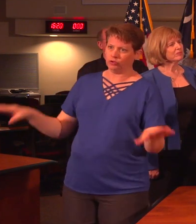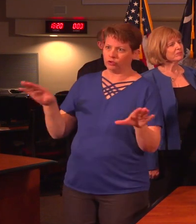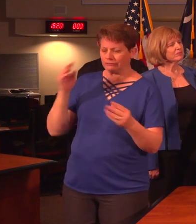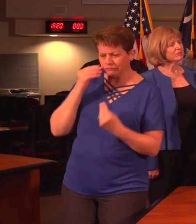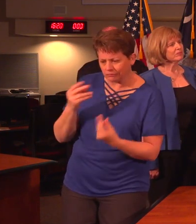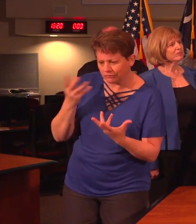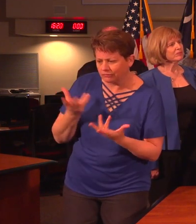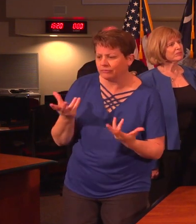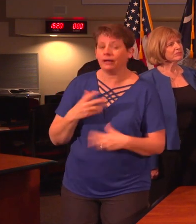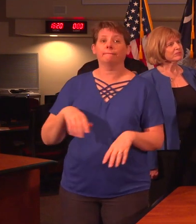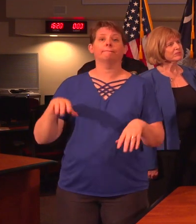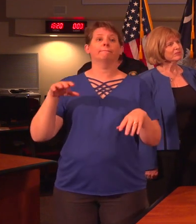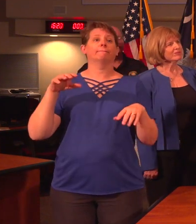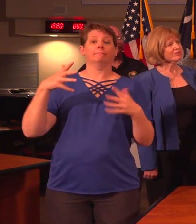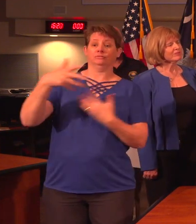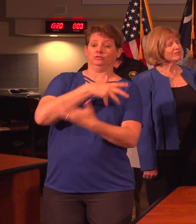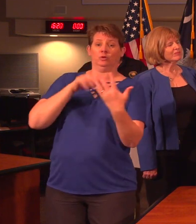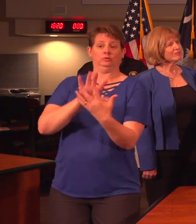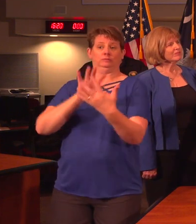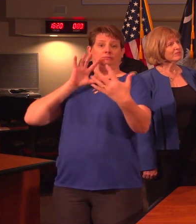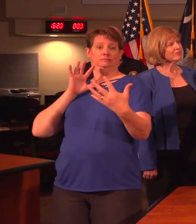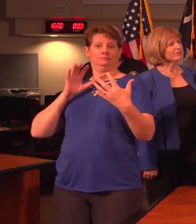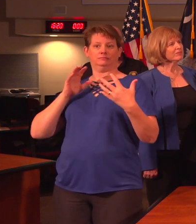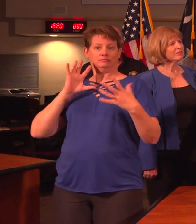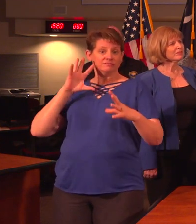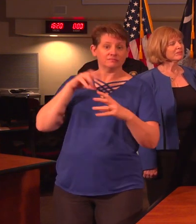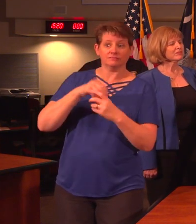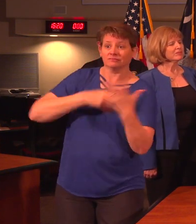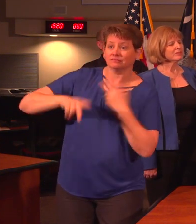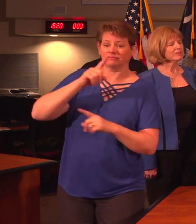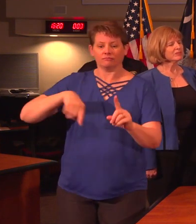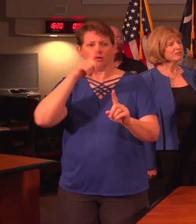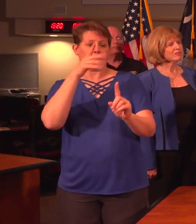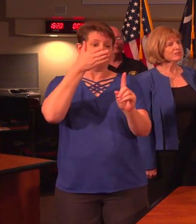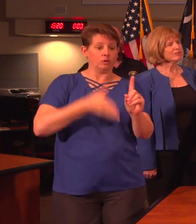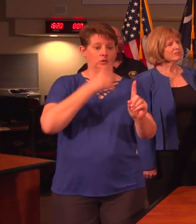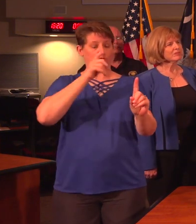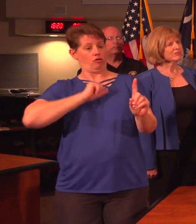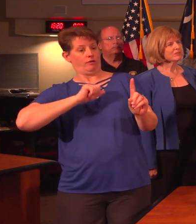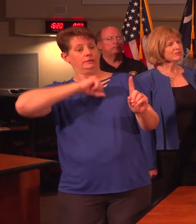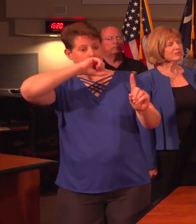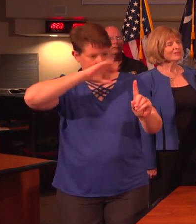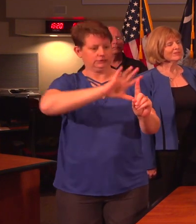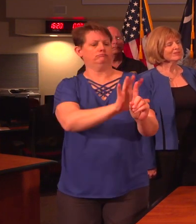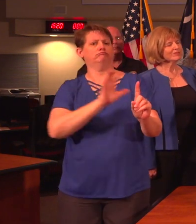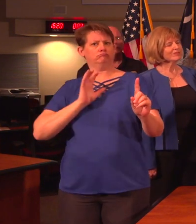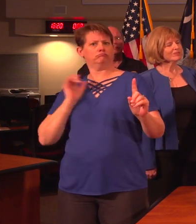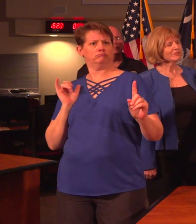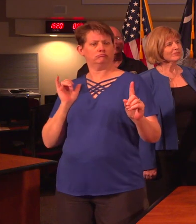like social distancing, that is, keeping your distance from someone coughing, sneezing, that sort of thing, personal hygiene,